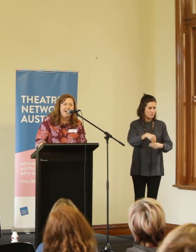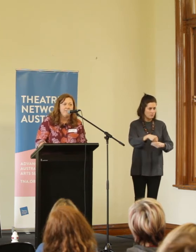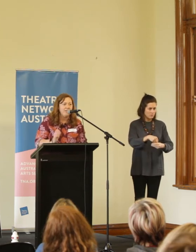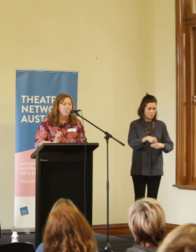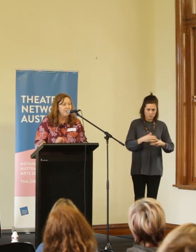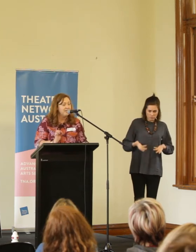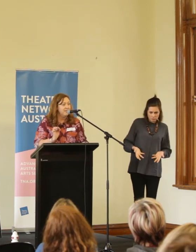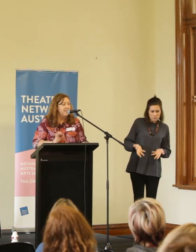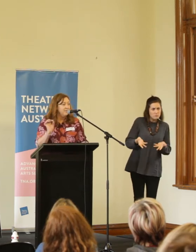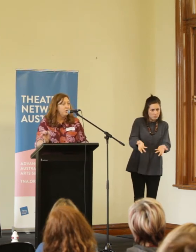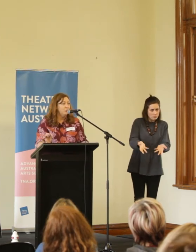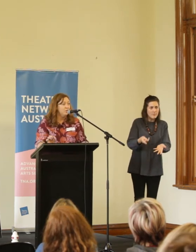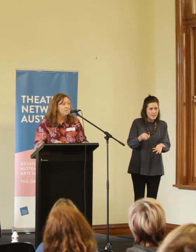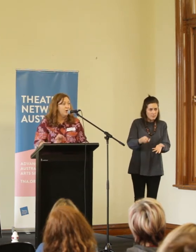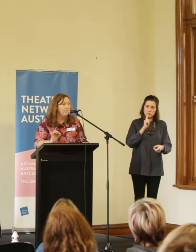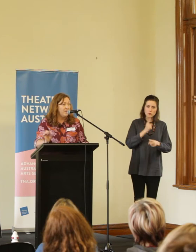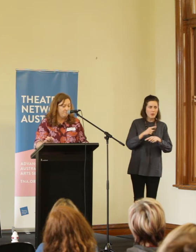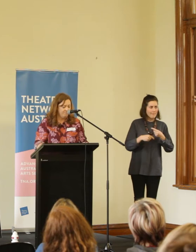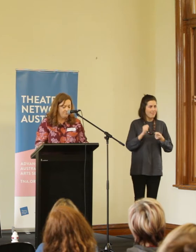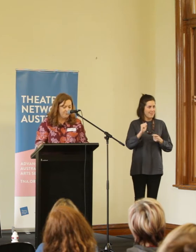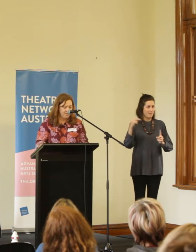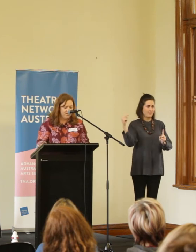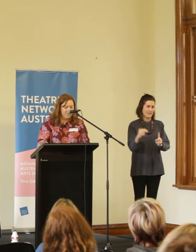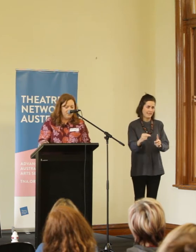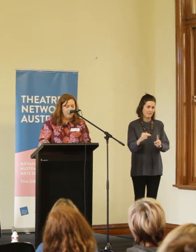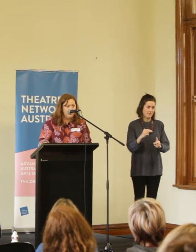did they have in addressing these views of them?